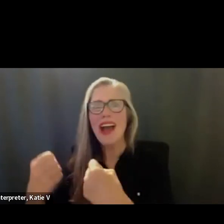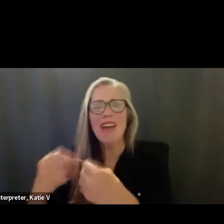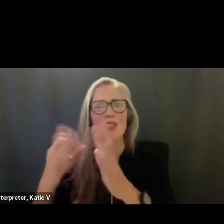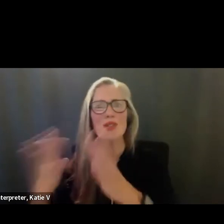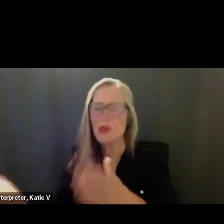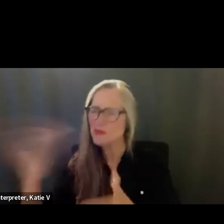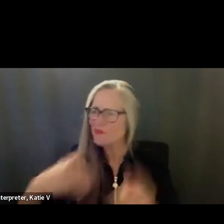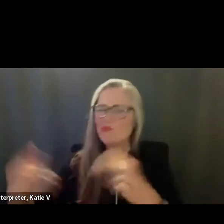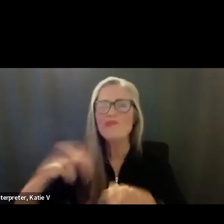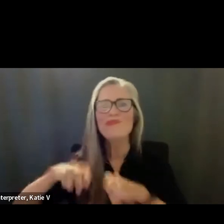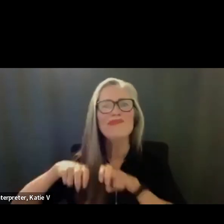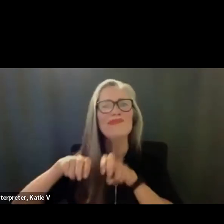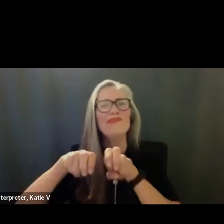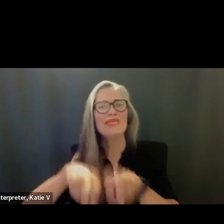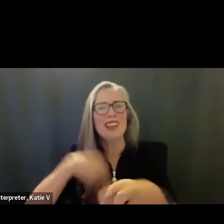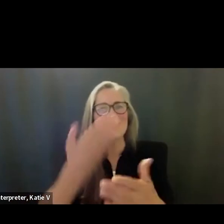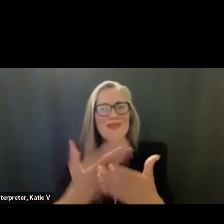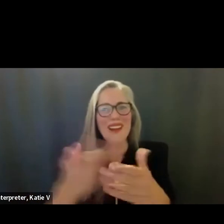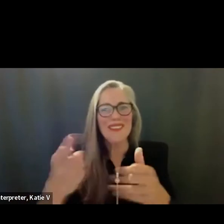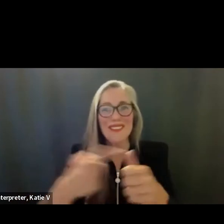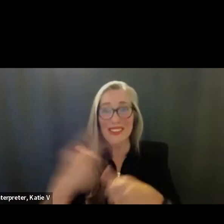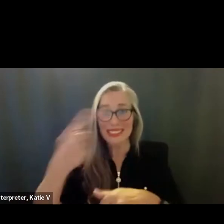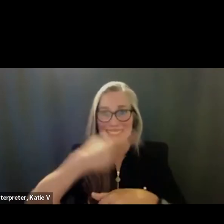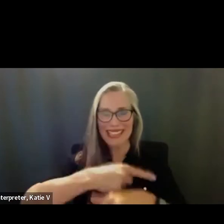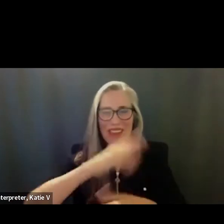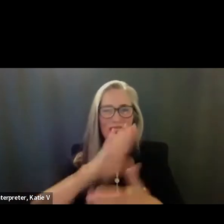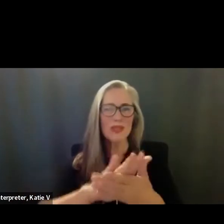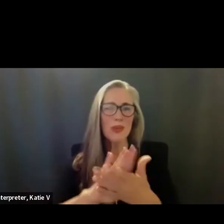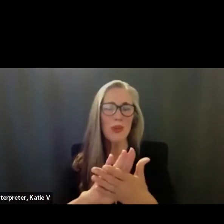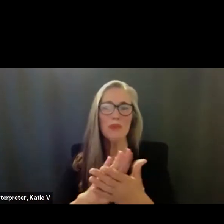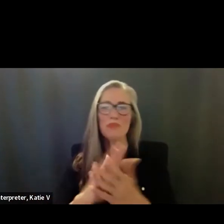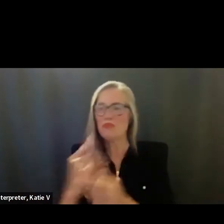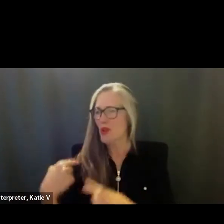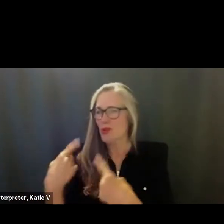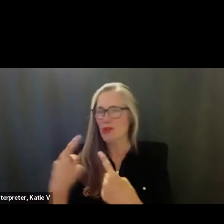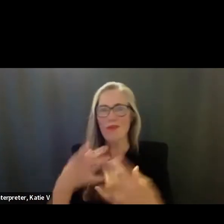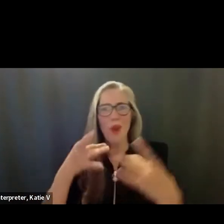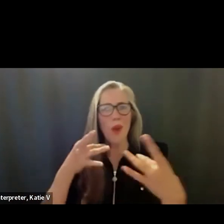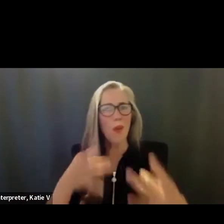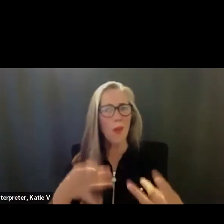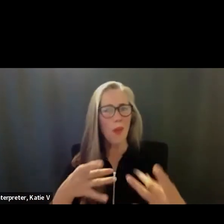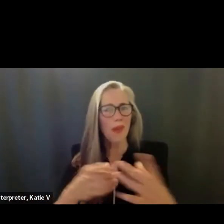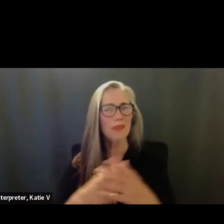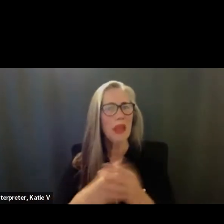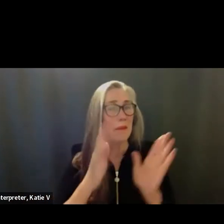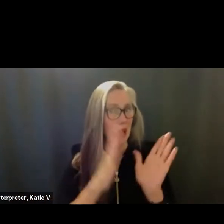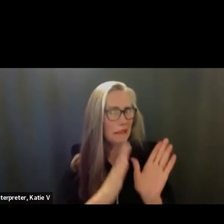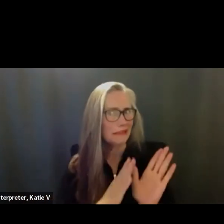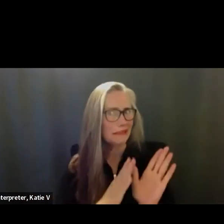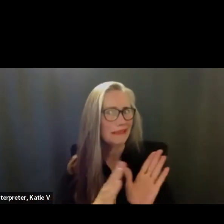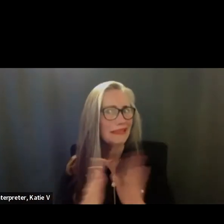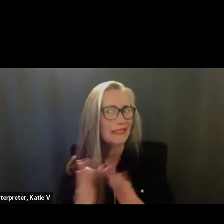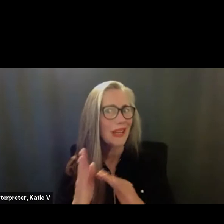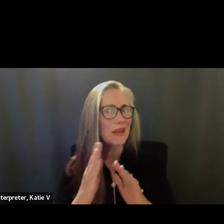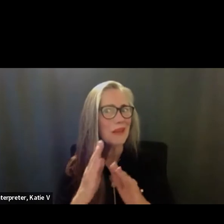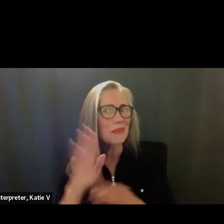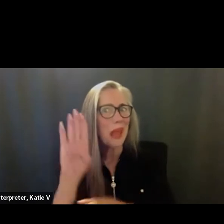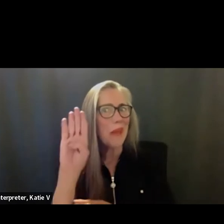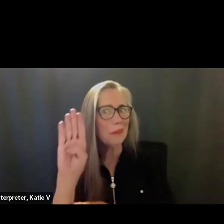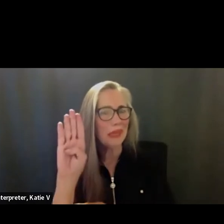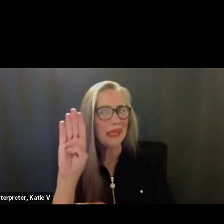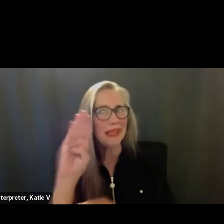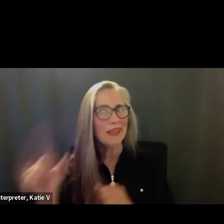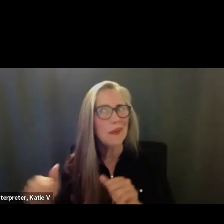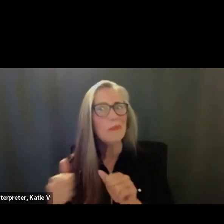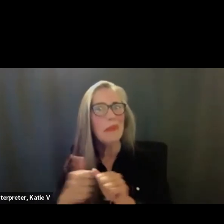students for a stay of school. And we haven't had any problems yet, but we'll create Plan B just in case.